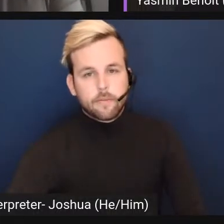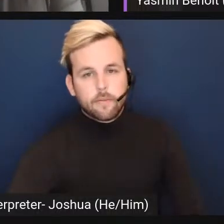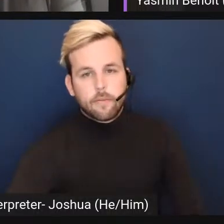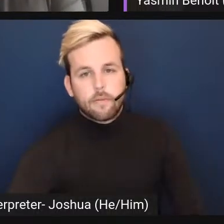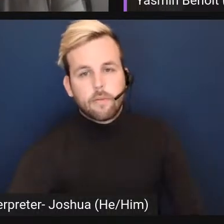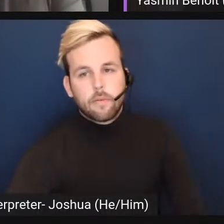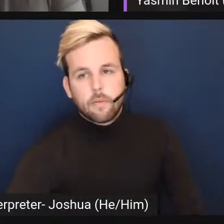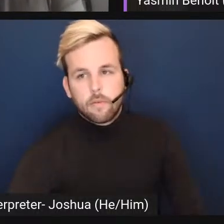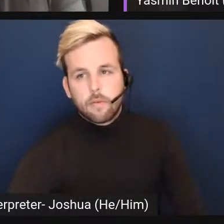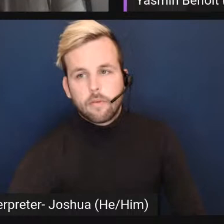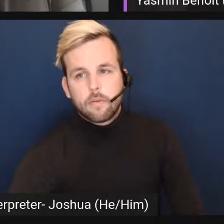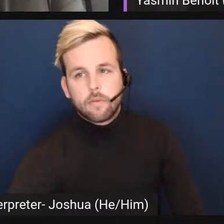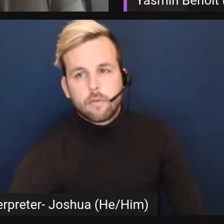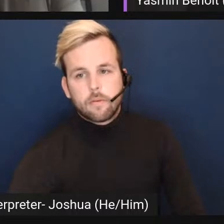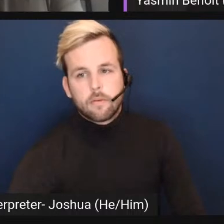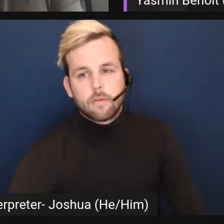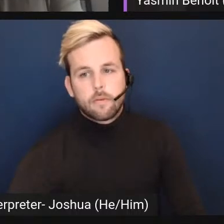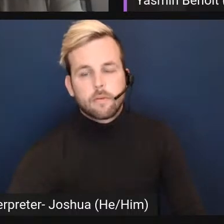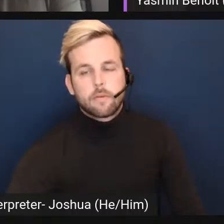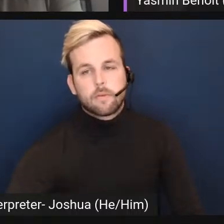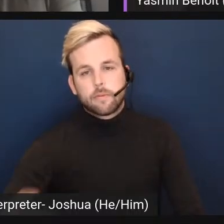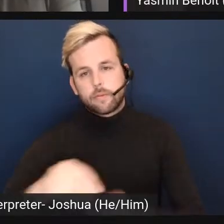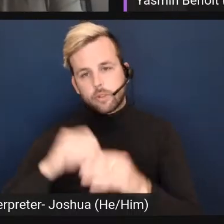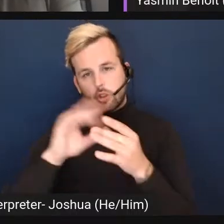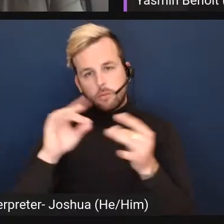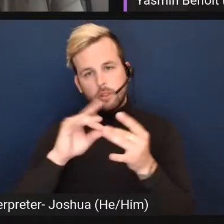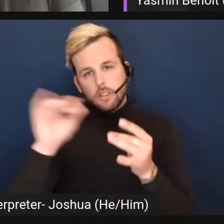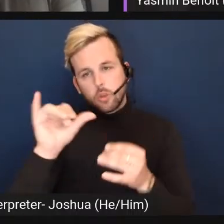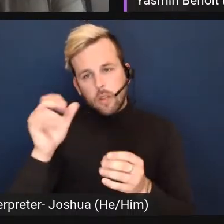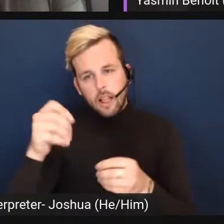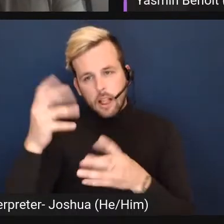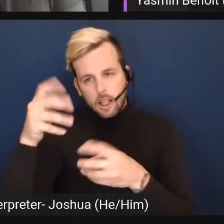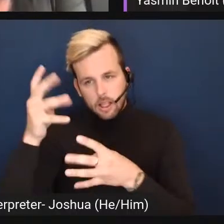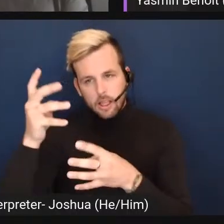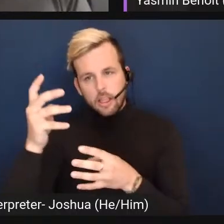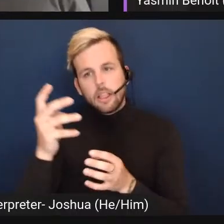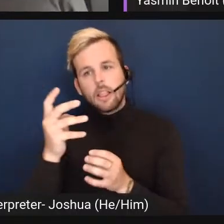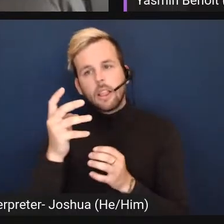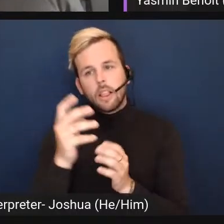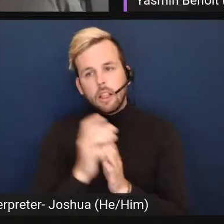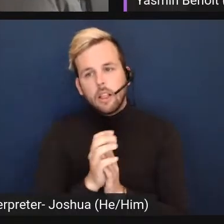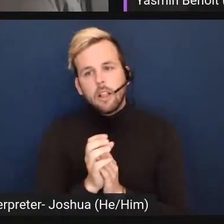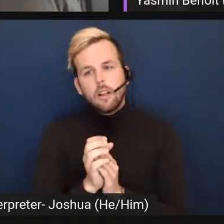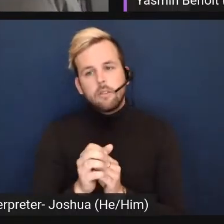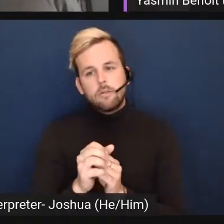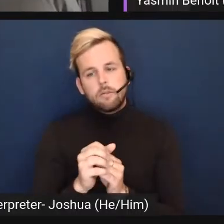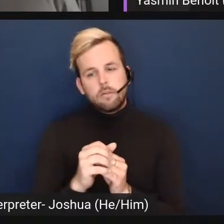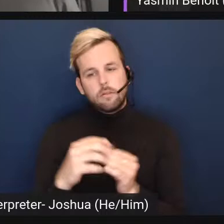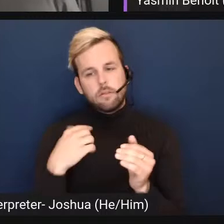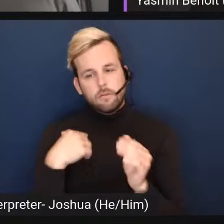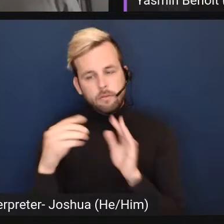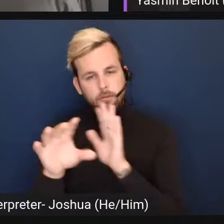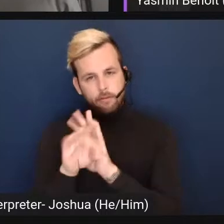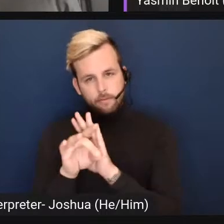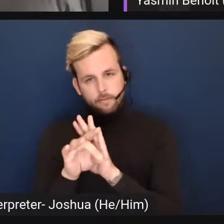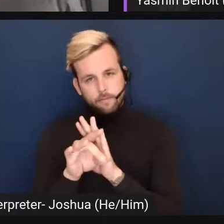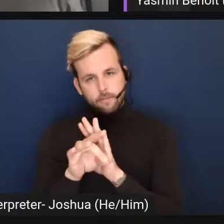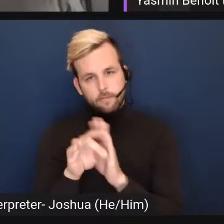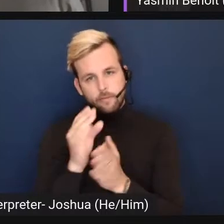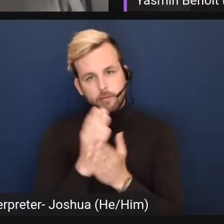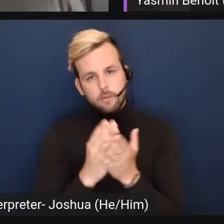echoed in the thread and i can see you're also being echoed in these comments as well um so we've selected some